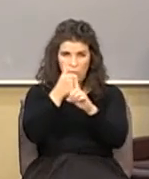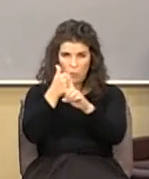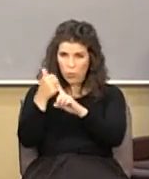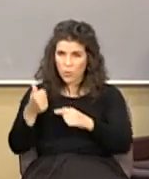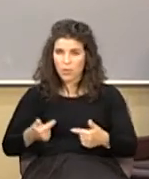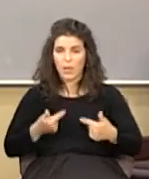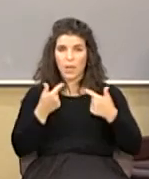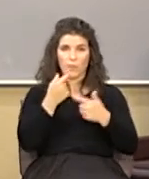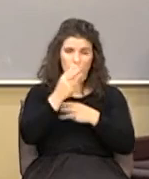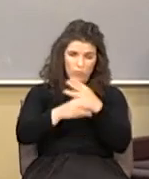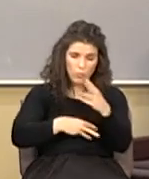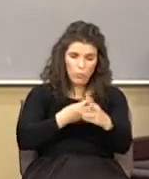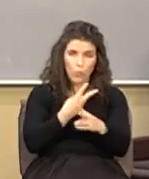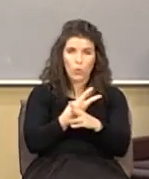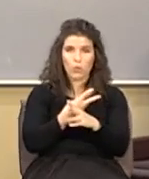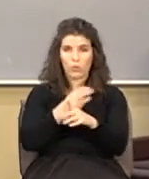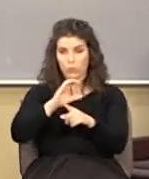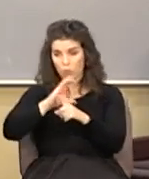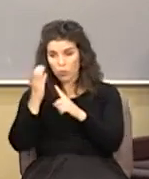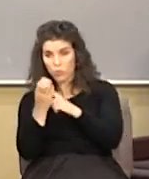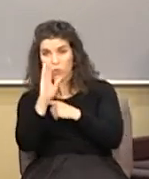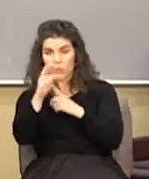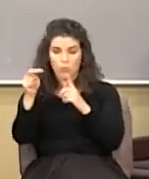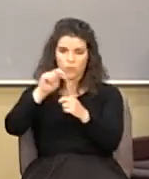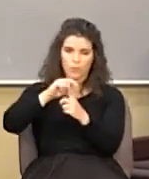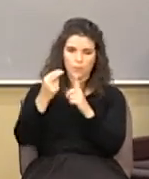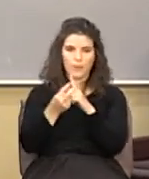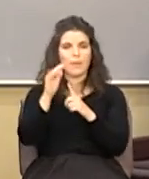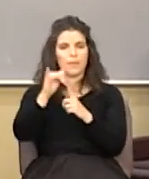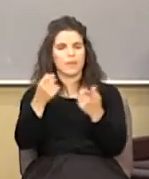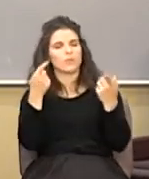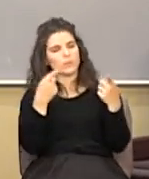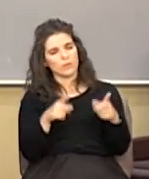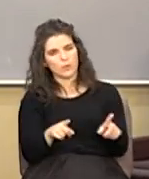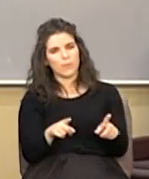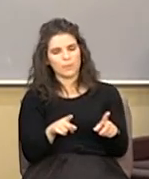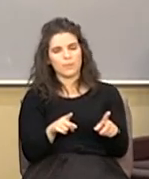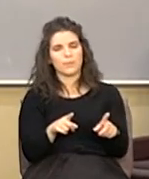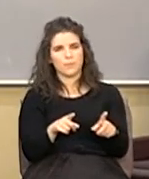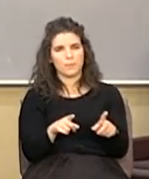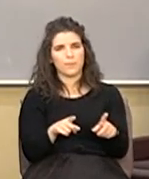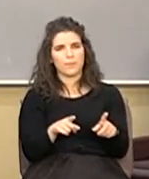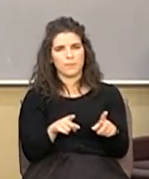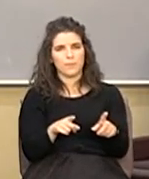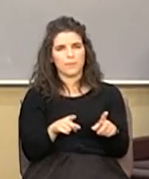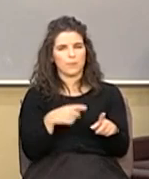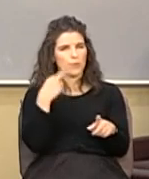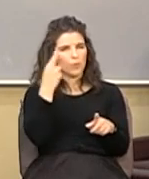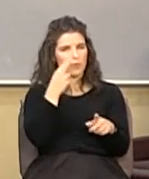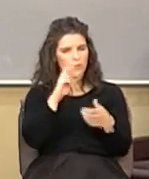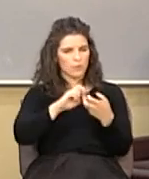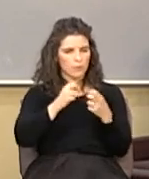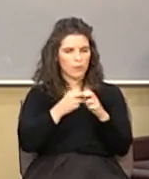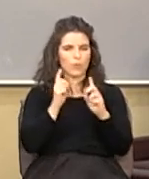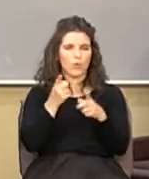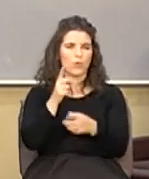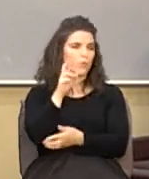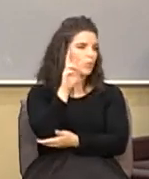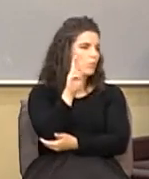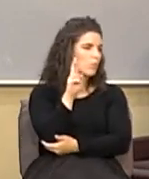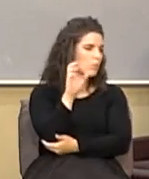on your viewpoints that's where you go so the reason for the problem come over with me to chapter 13